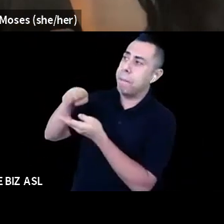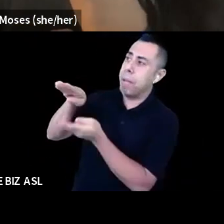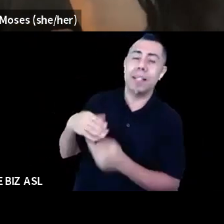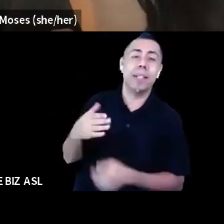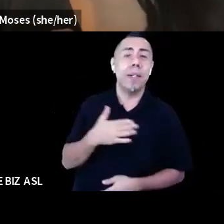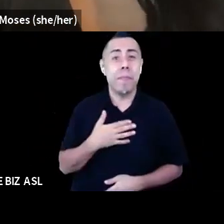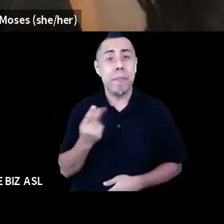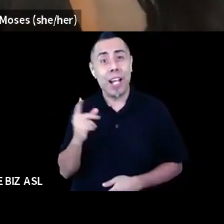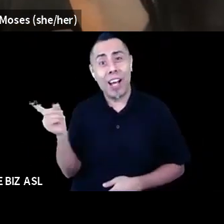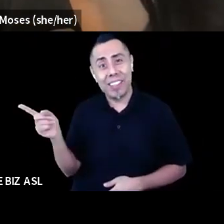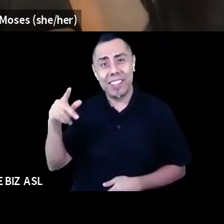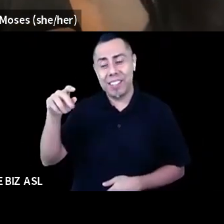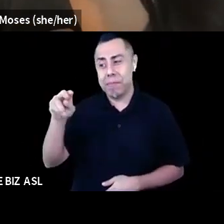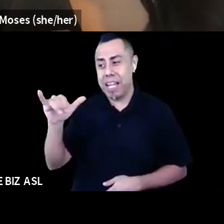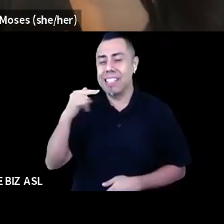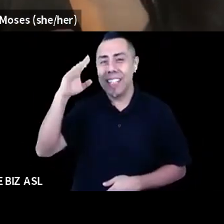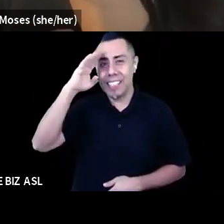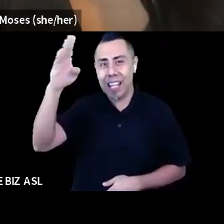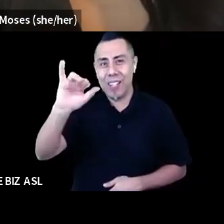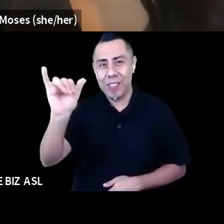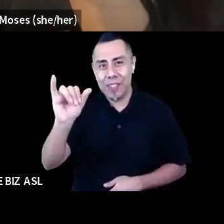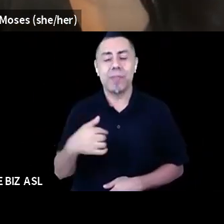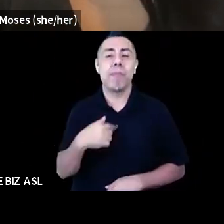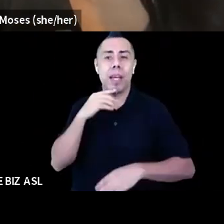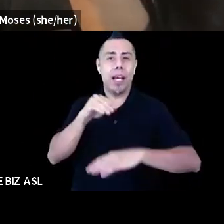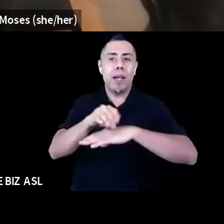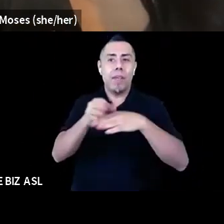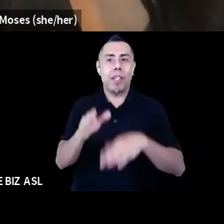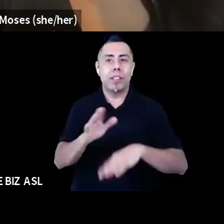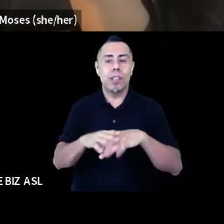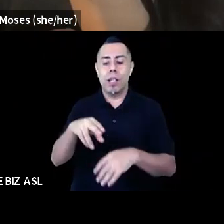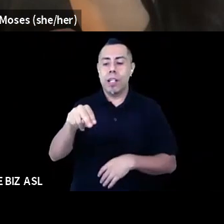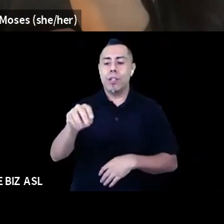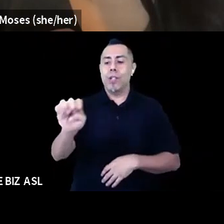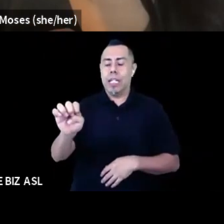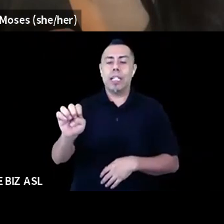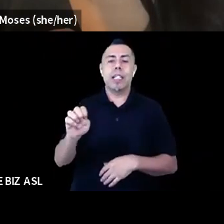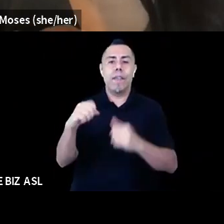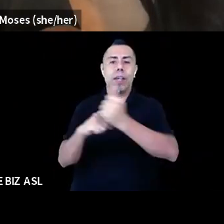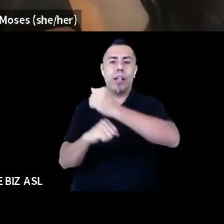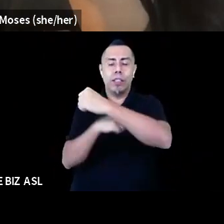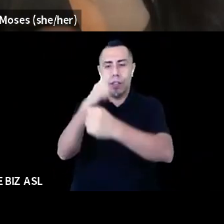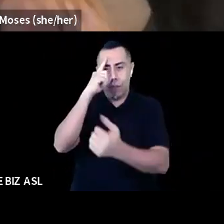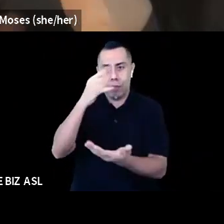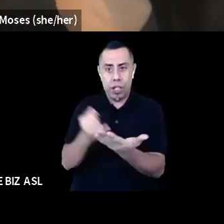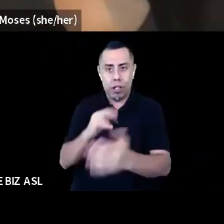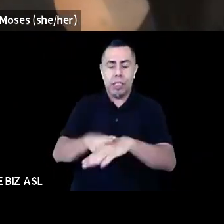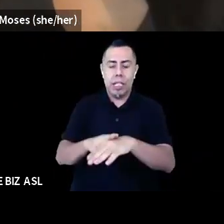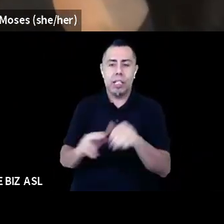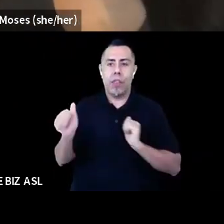hello as well. I'm an advisor for the New England Foundation of the Arts National Theatre project, and a composer as well. And I'll pass it on